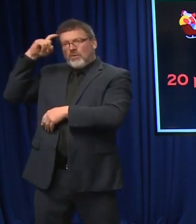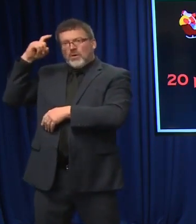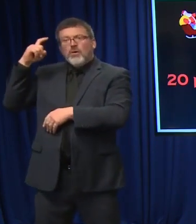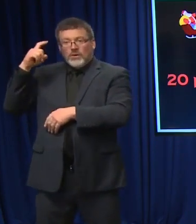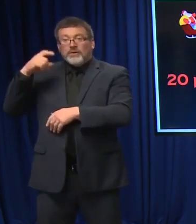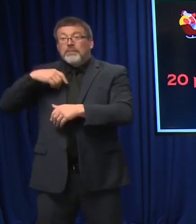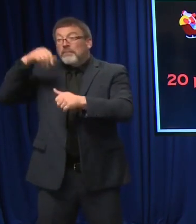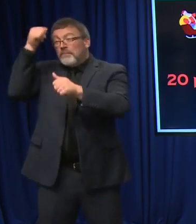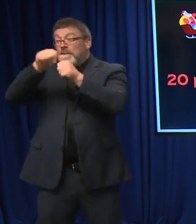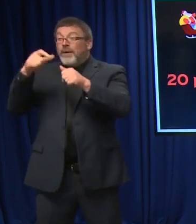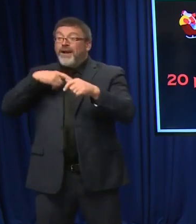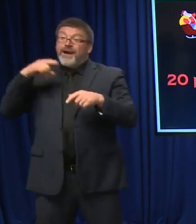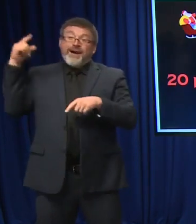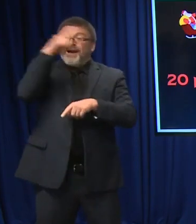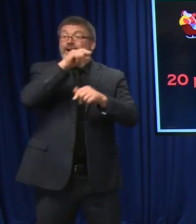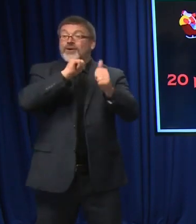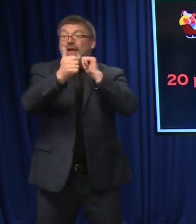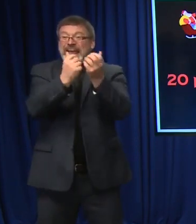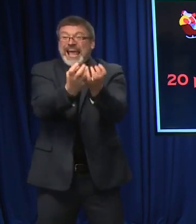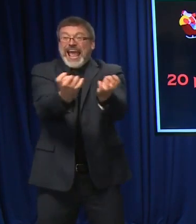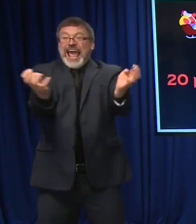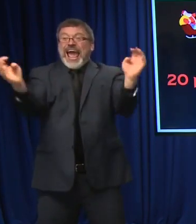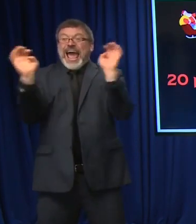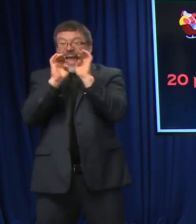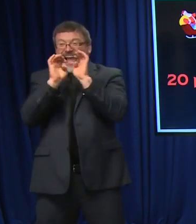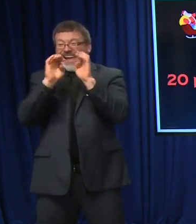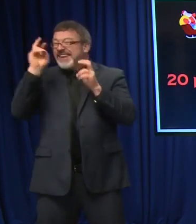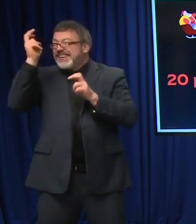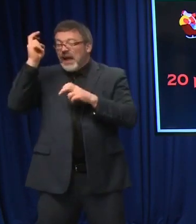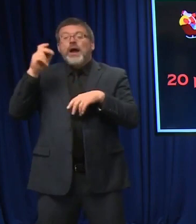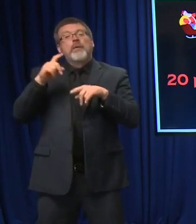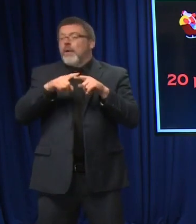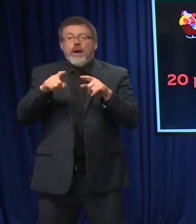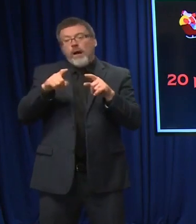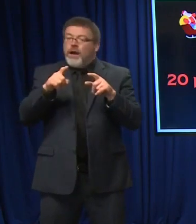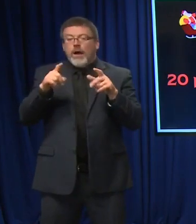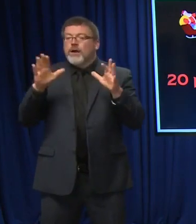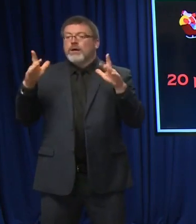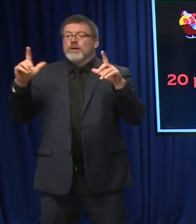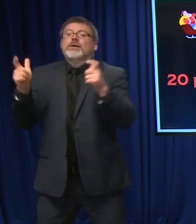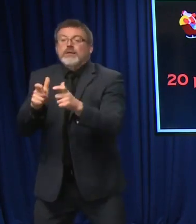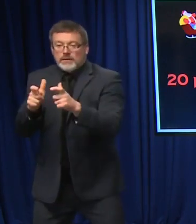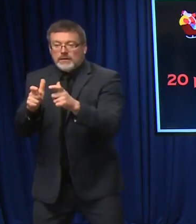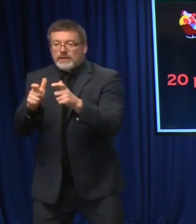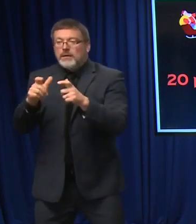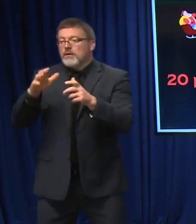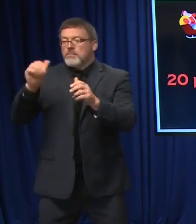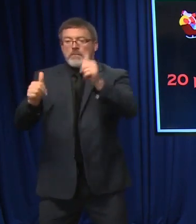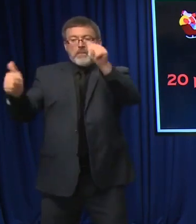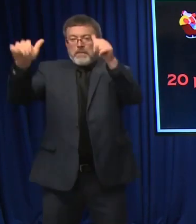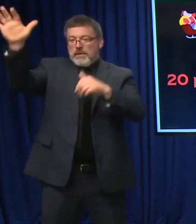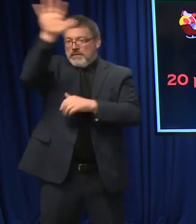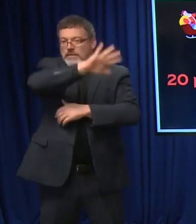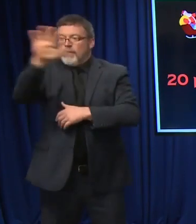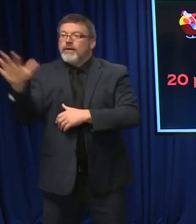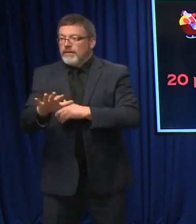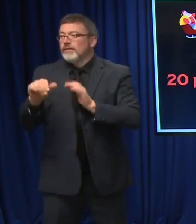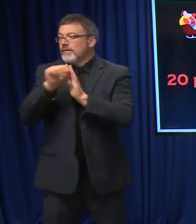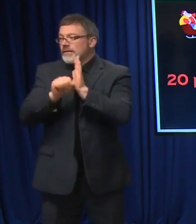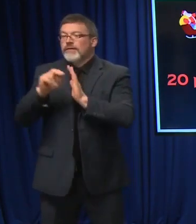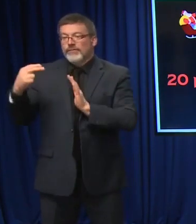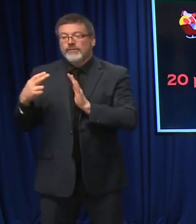shrinking it down to multiple sites across the state on a smaller scale, but with, again, many more sites across the state to help increase